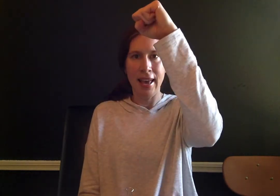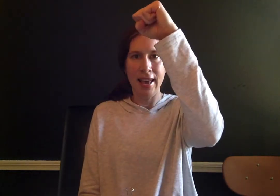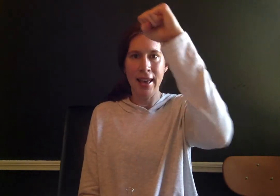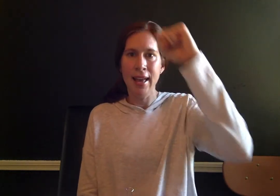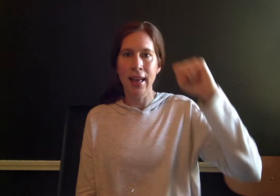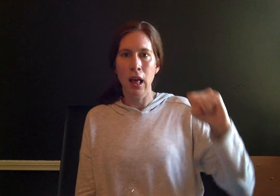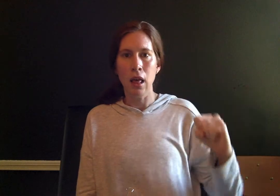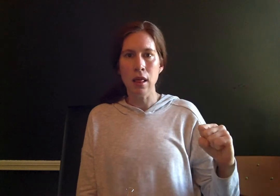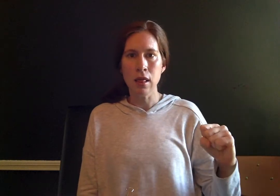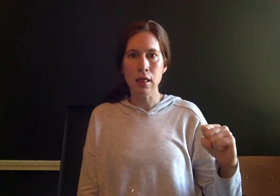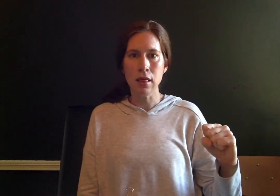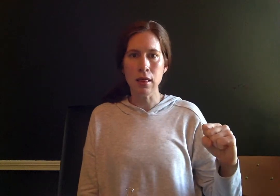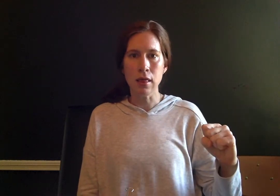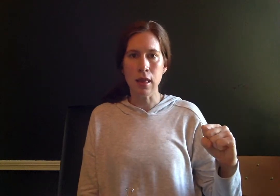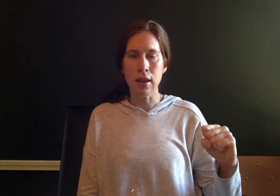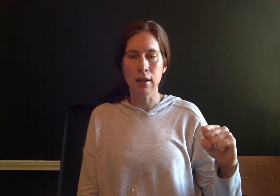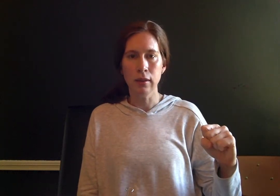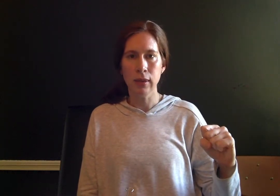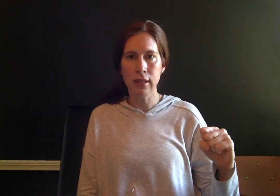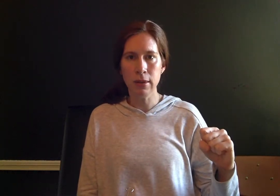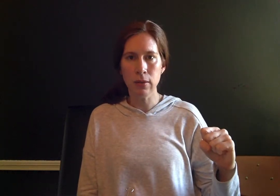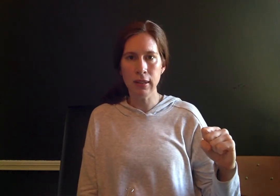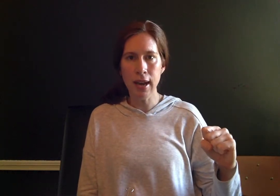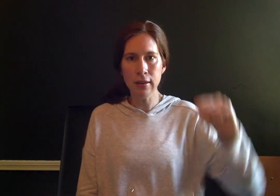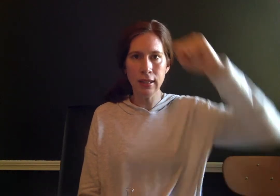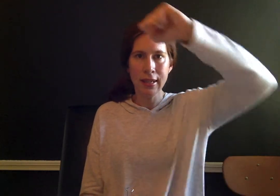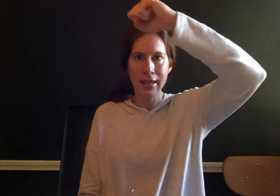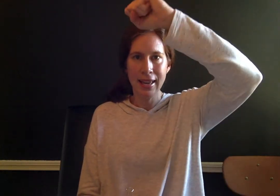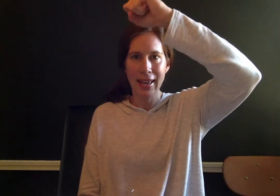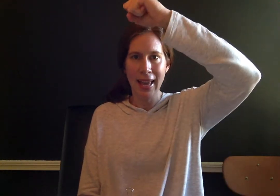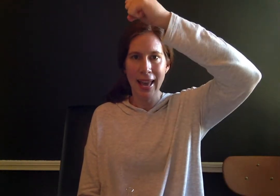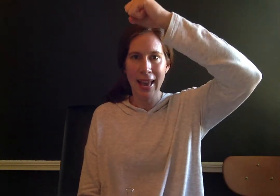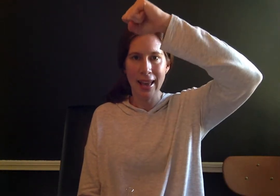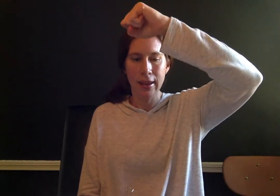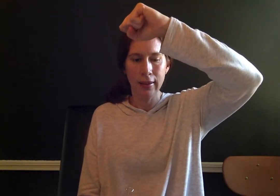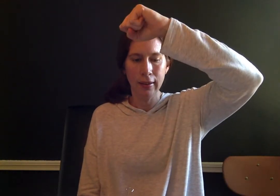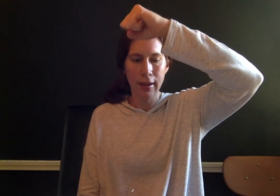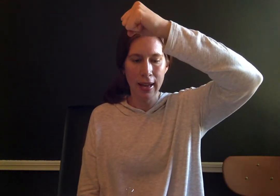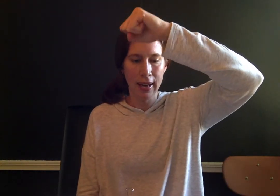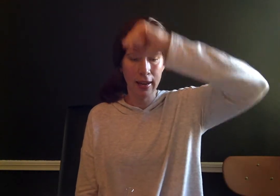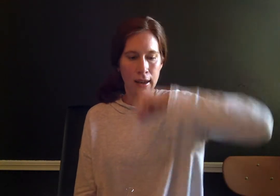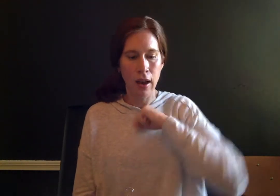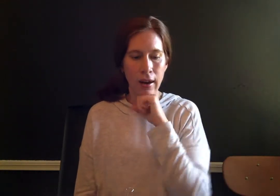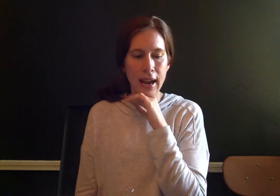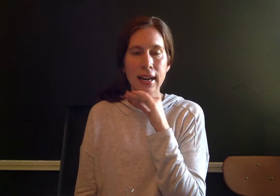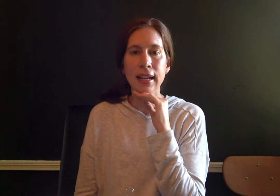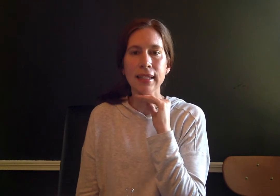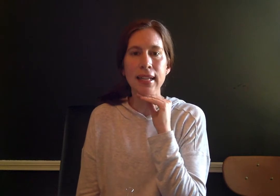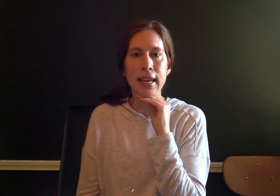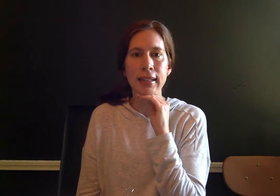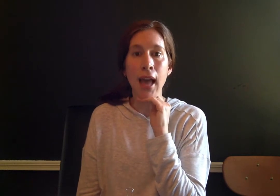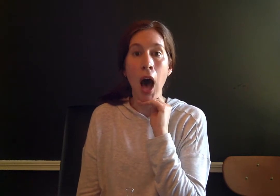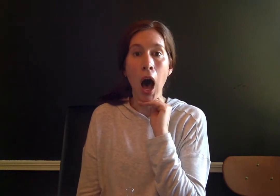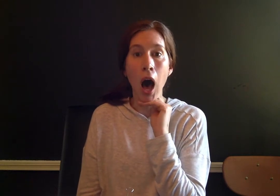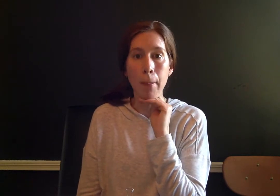W L. What's the middle sound? Eh. Good. All right. Next is hop.